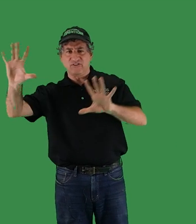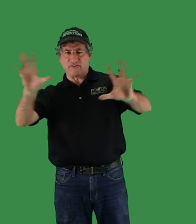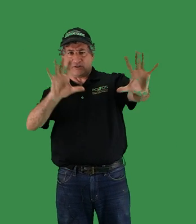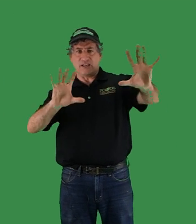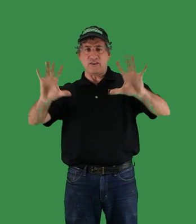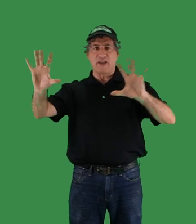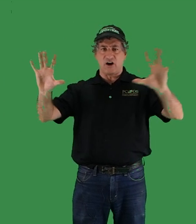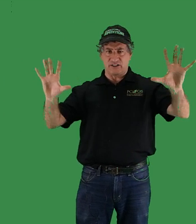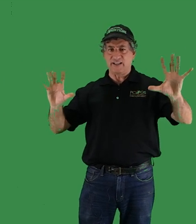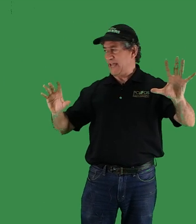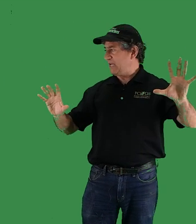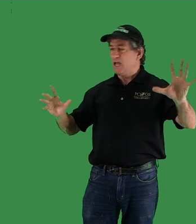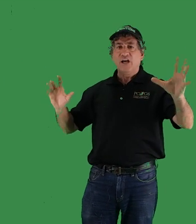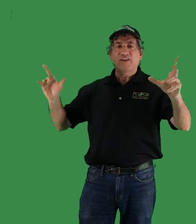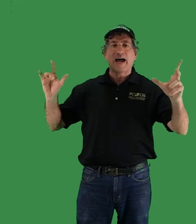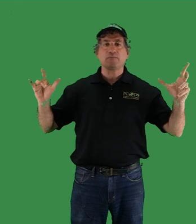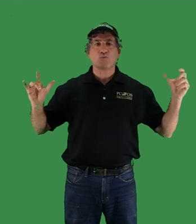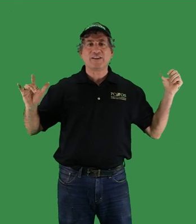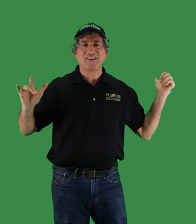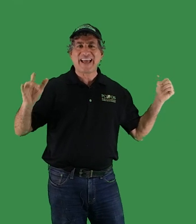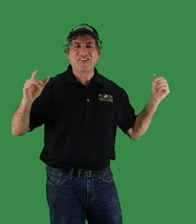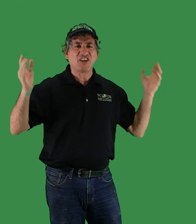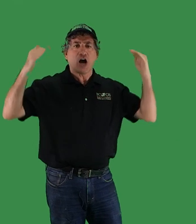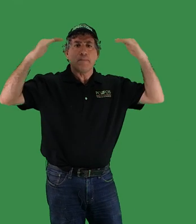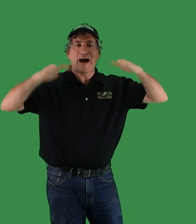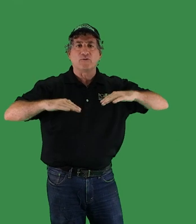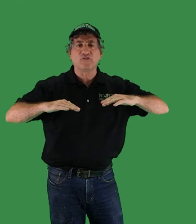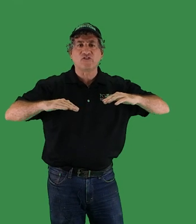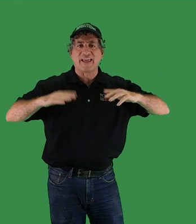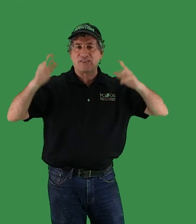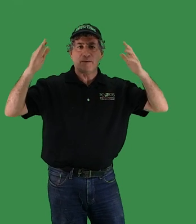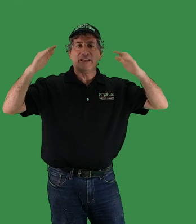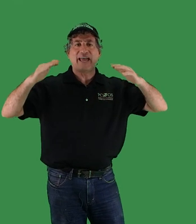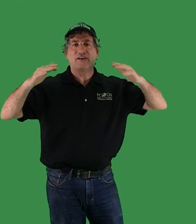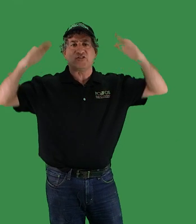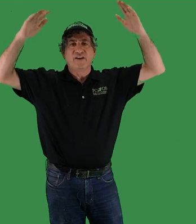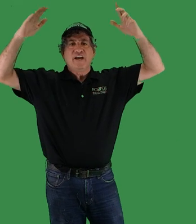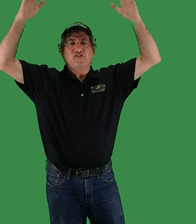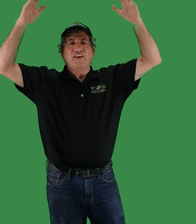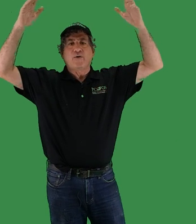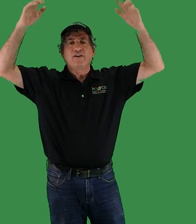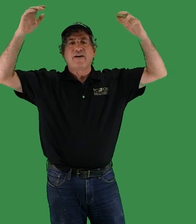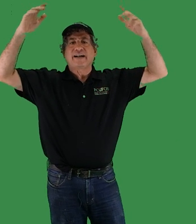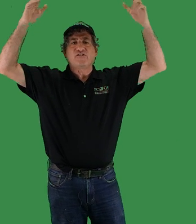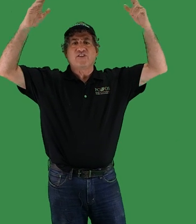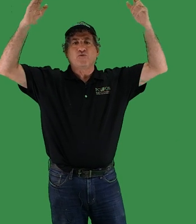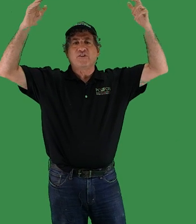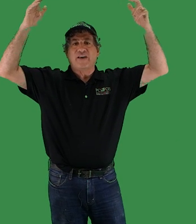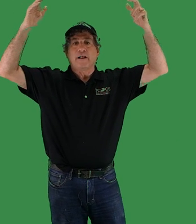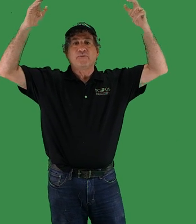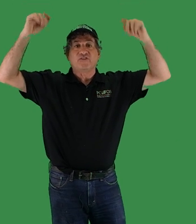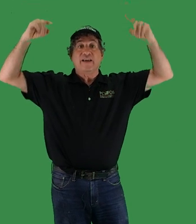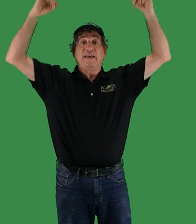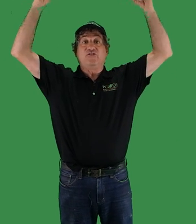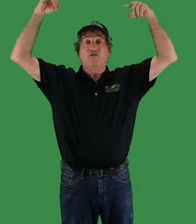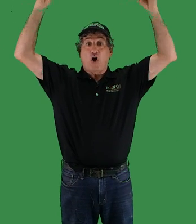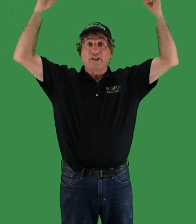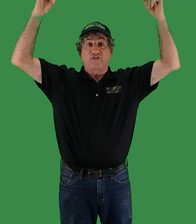differently than they are today. Times when today's young mountains, like the Himalayas and Sierra Nevadas and the Swiss Alps, today's tallest